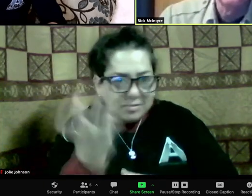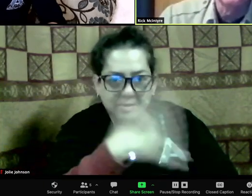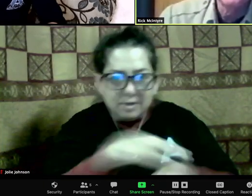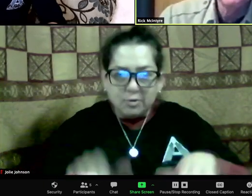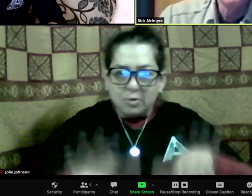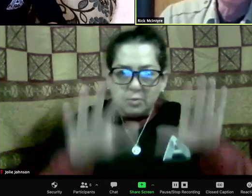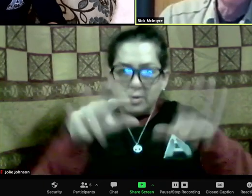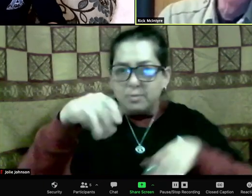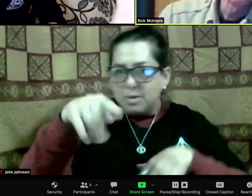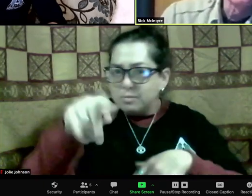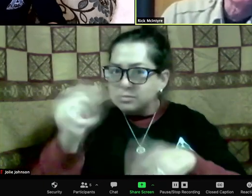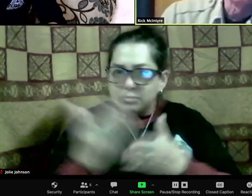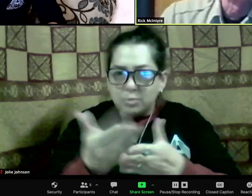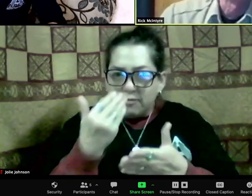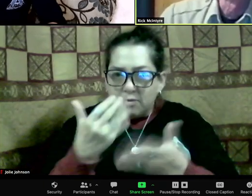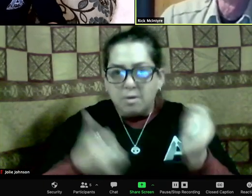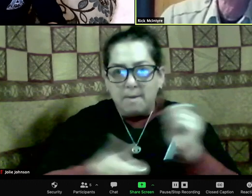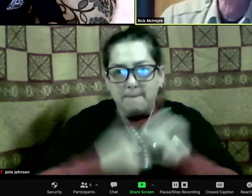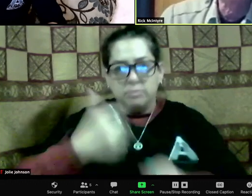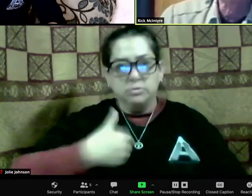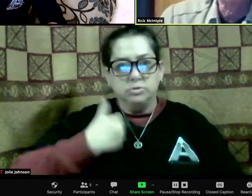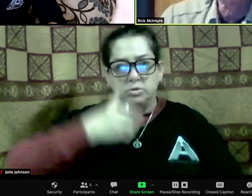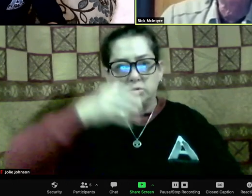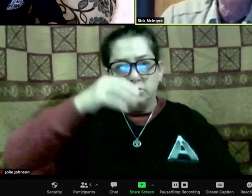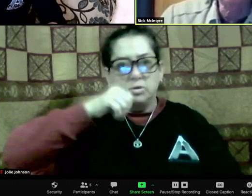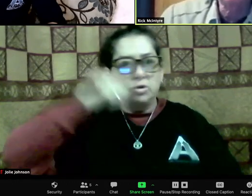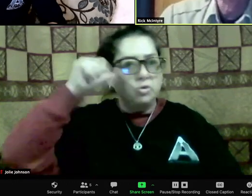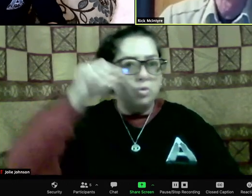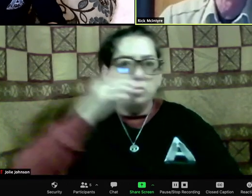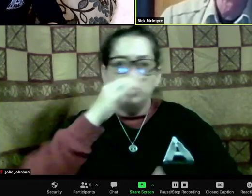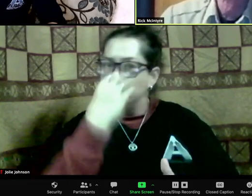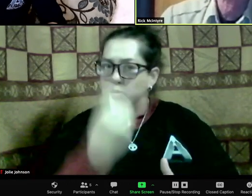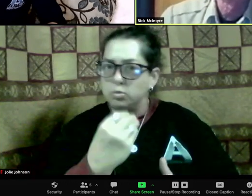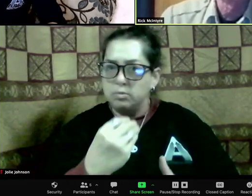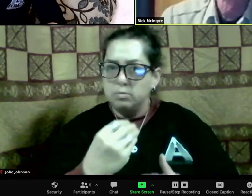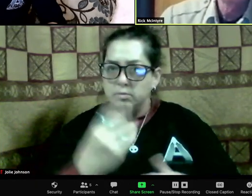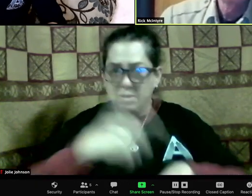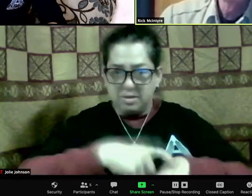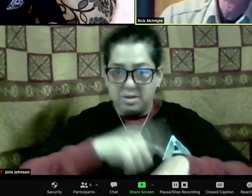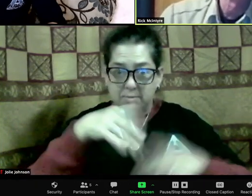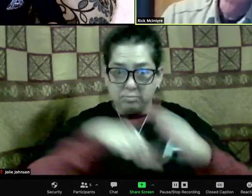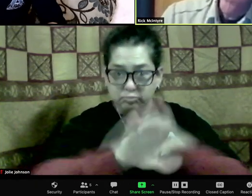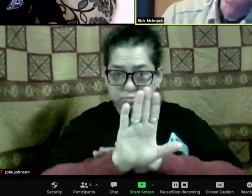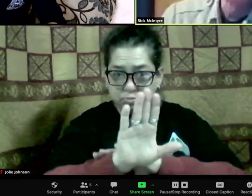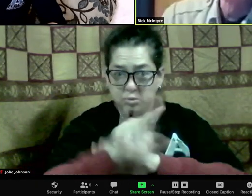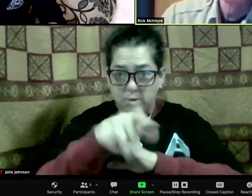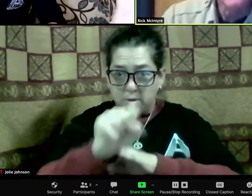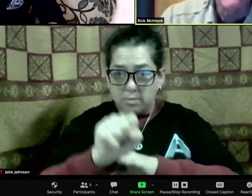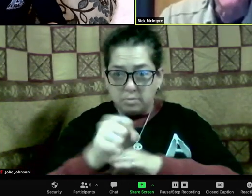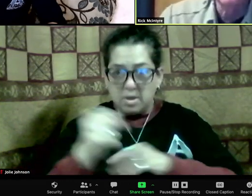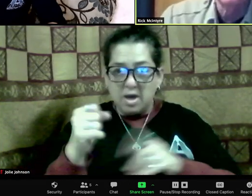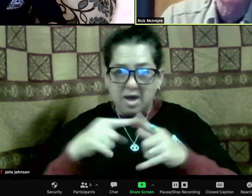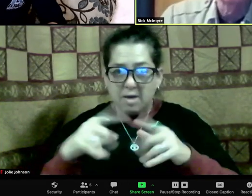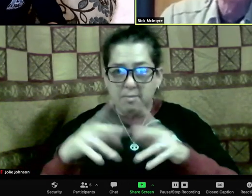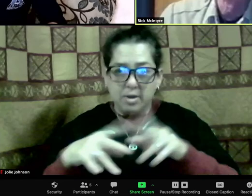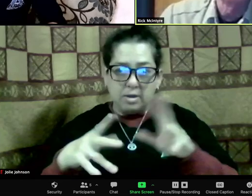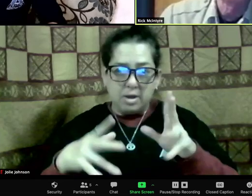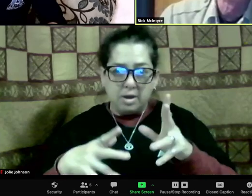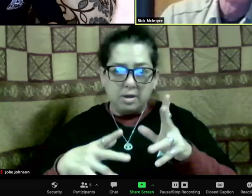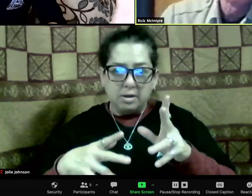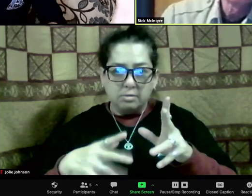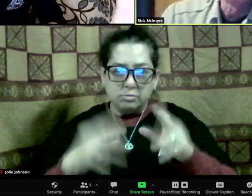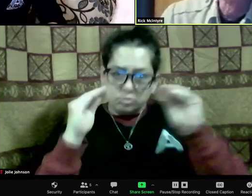walk up to and watch the wolves from several miles away. And that was certainly one of the prime wolf watching